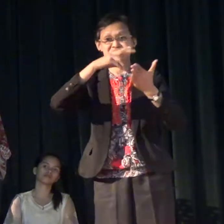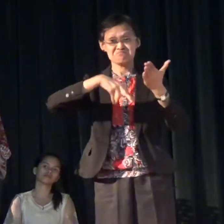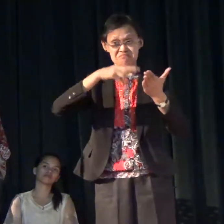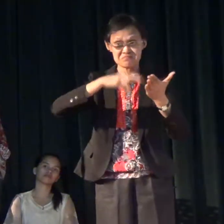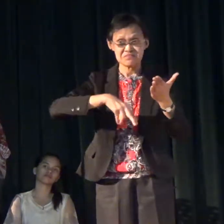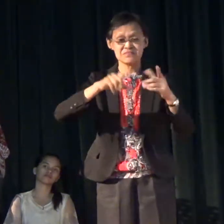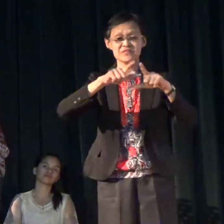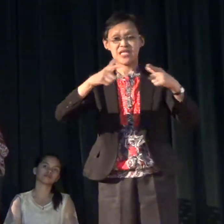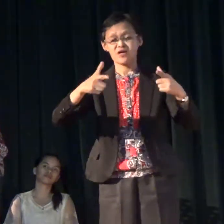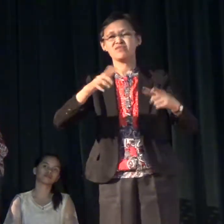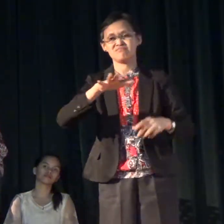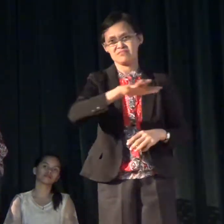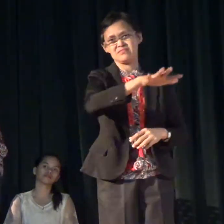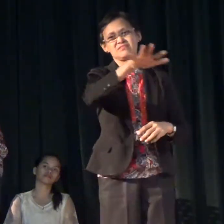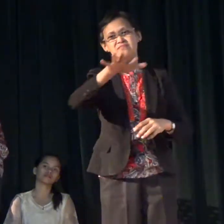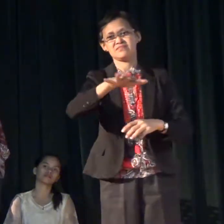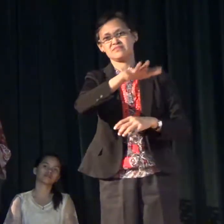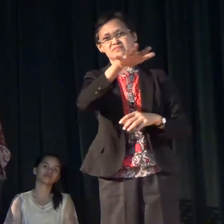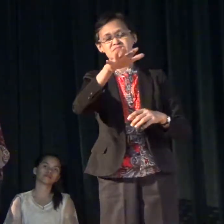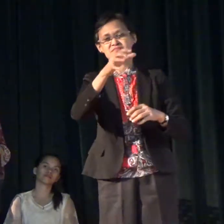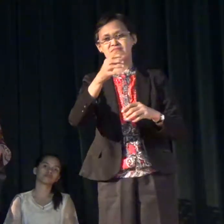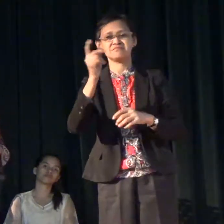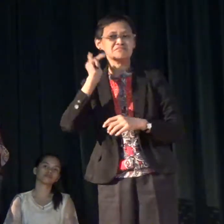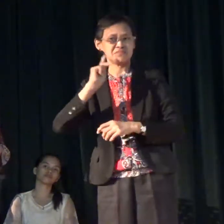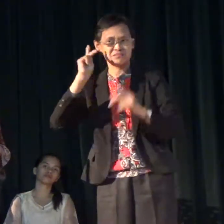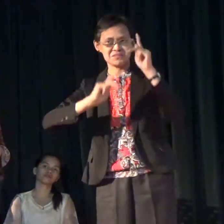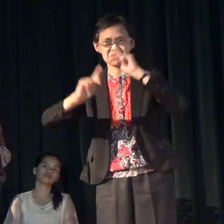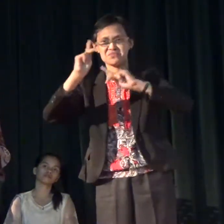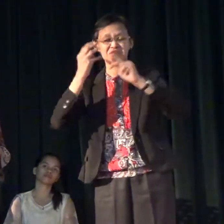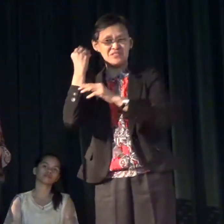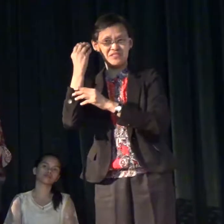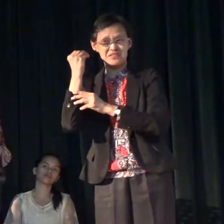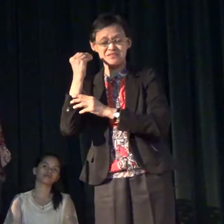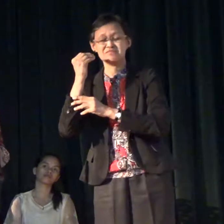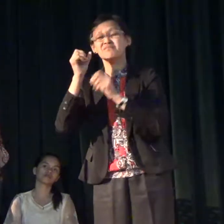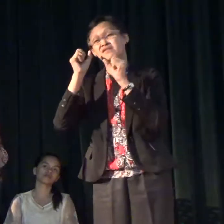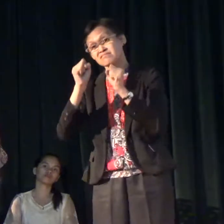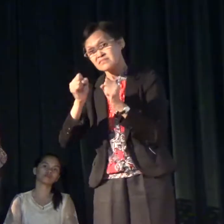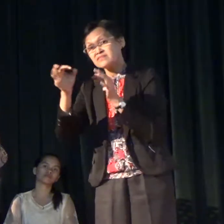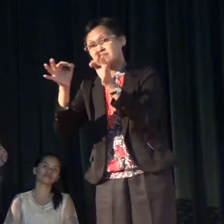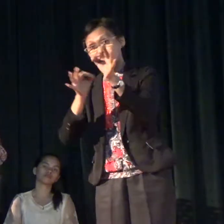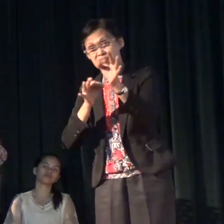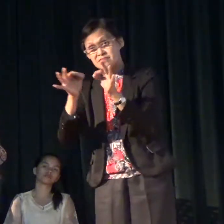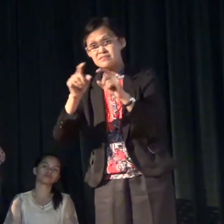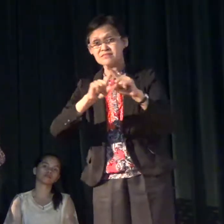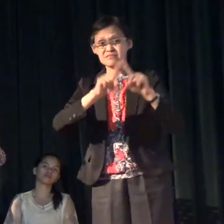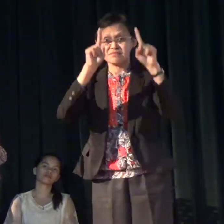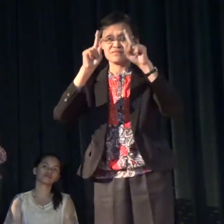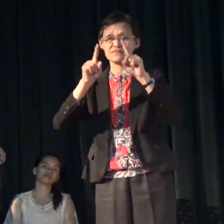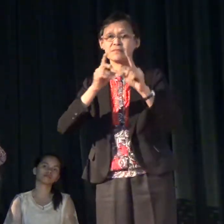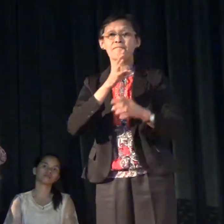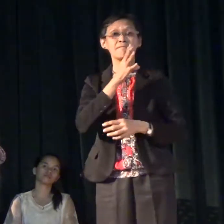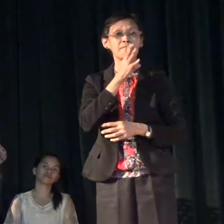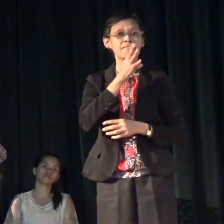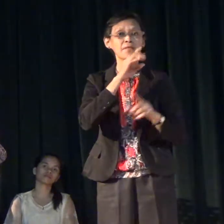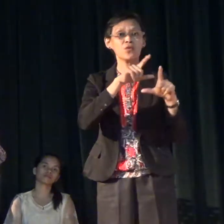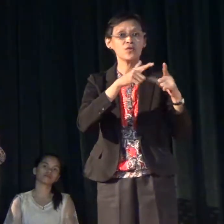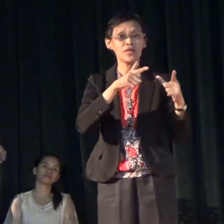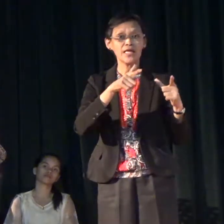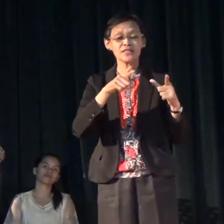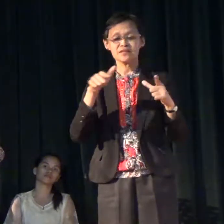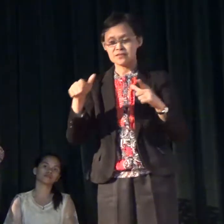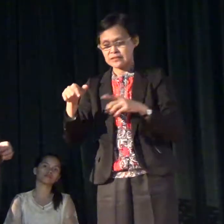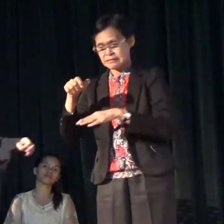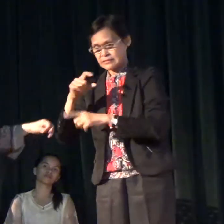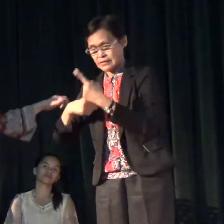the language of the majority. But you can only explain the difference of spoken language and